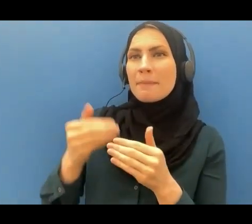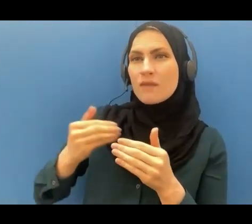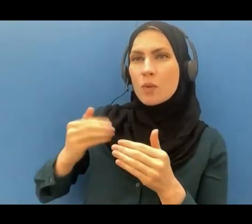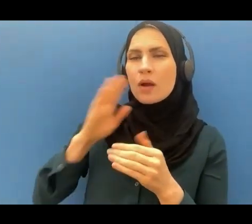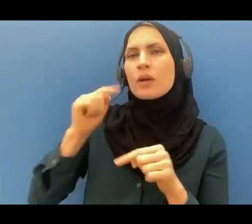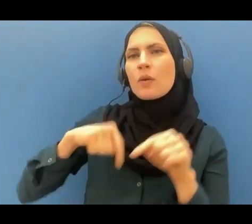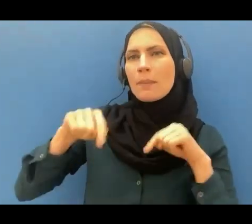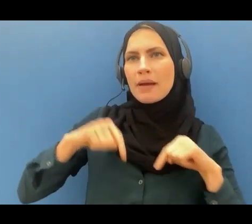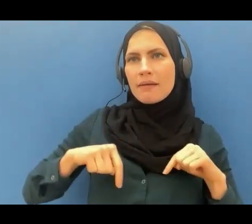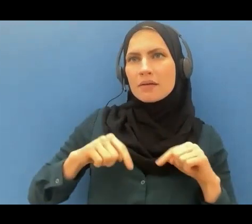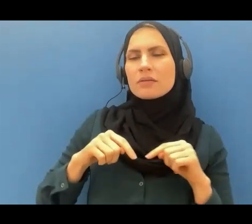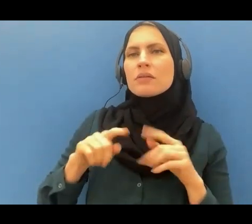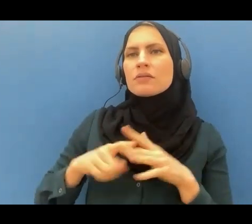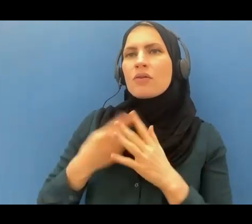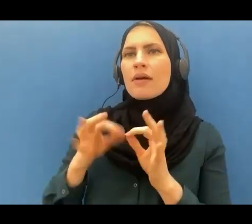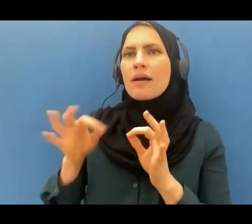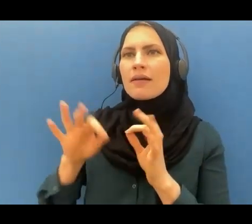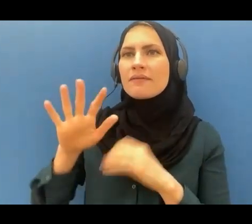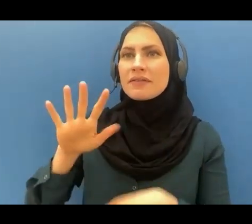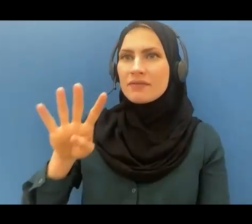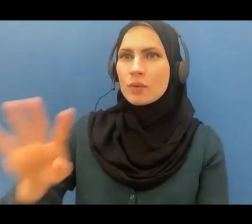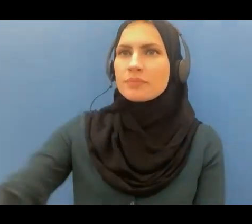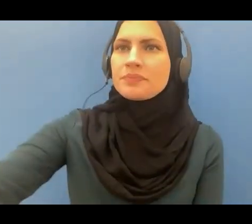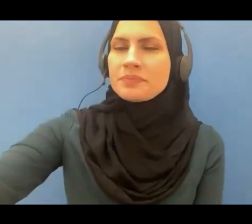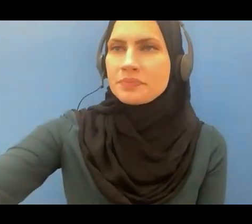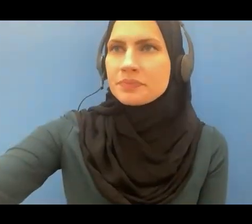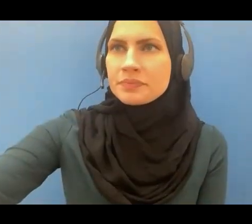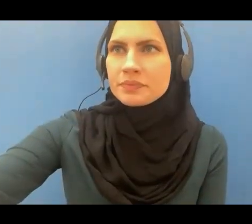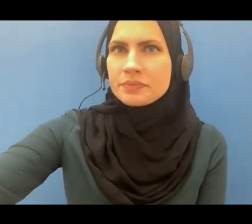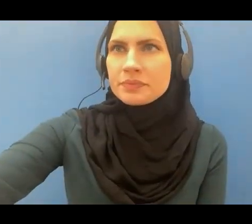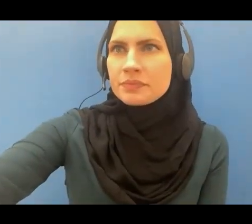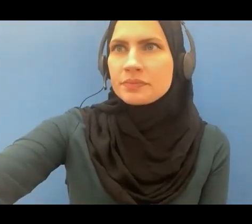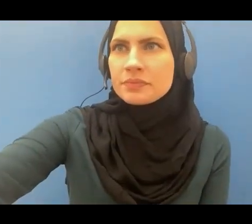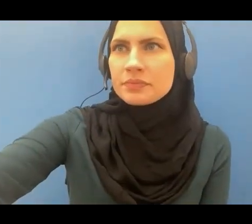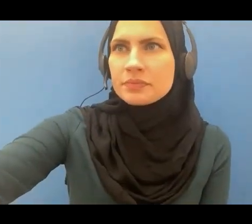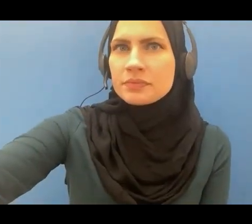to ayah number 54, ayah number, sorry, ayah number 53.